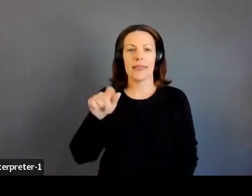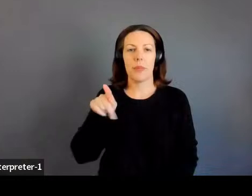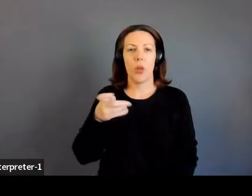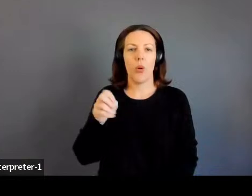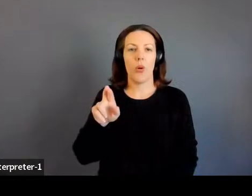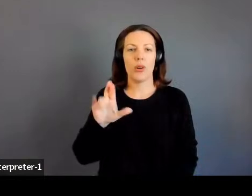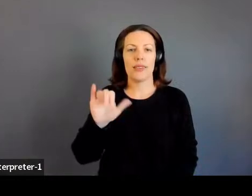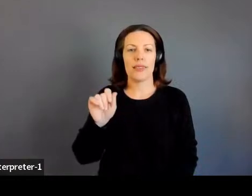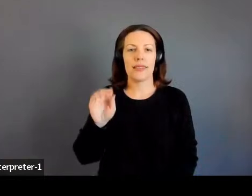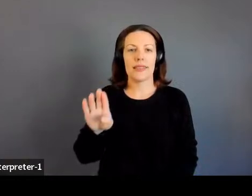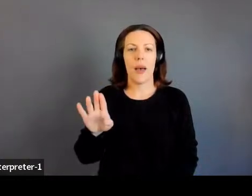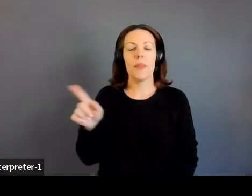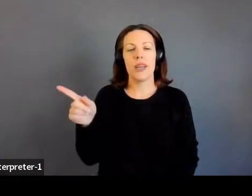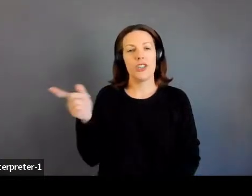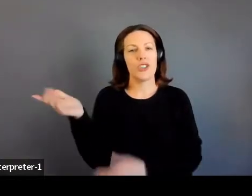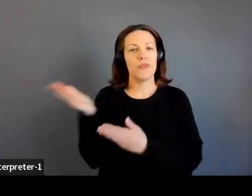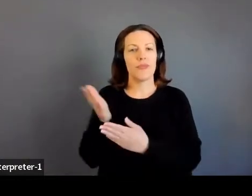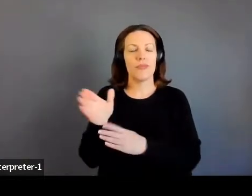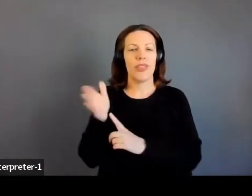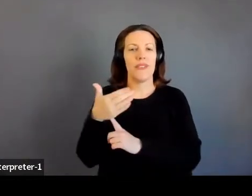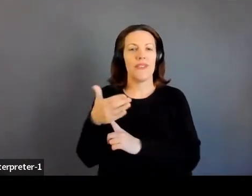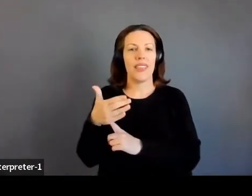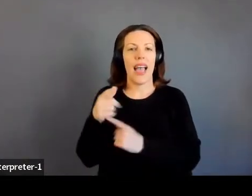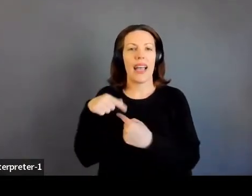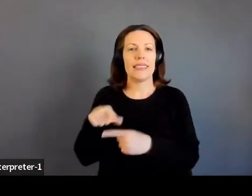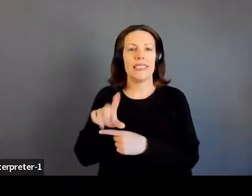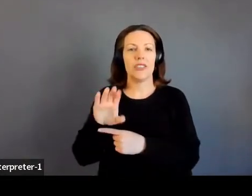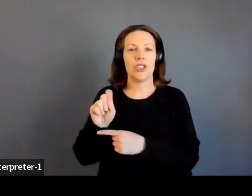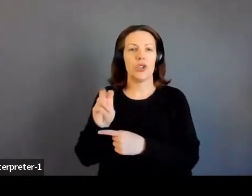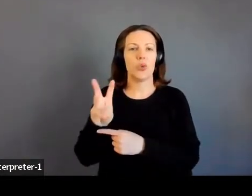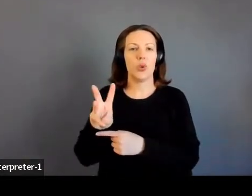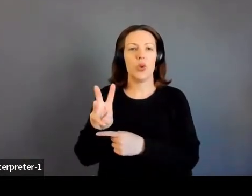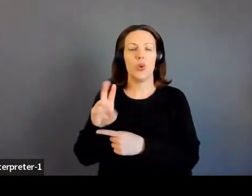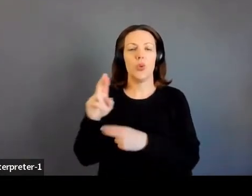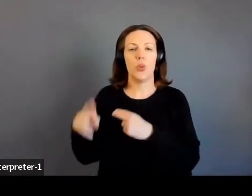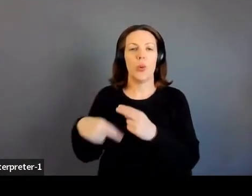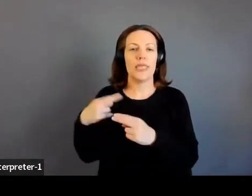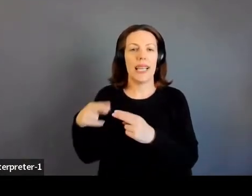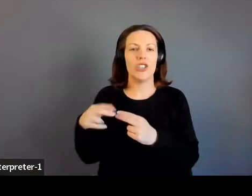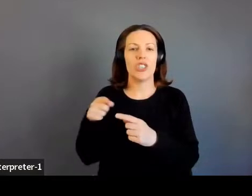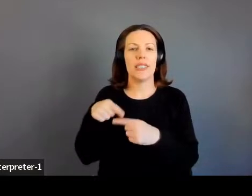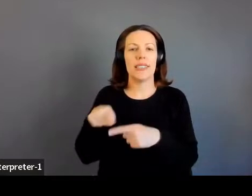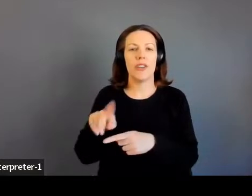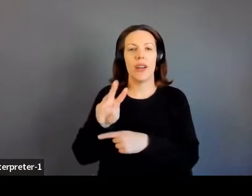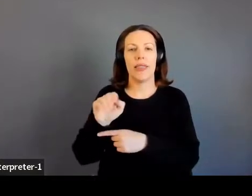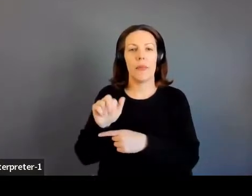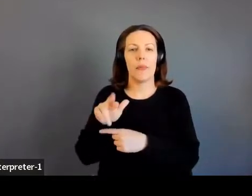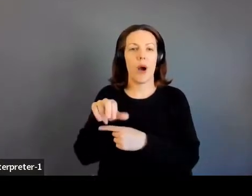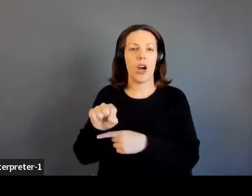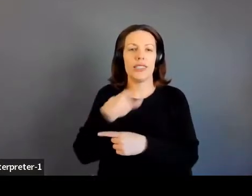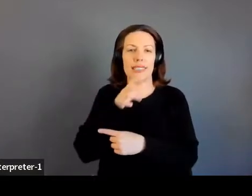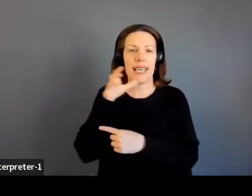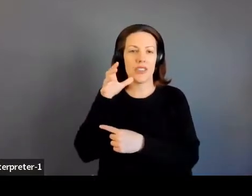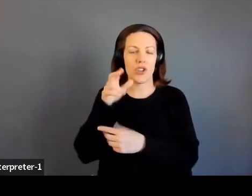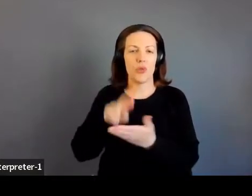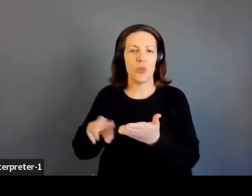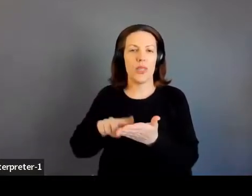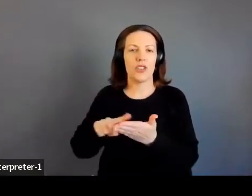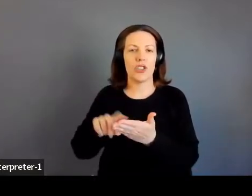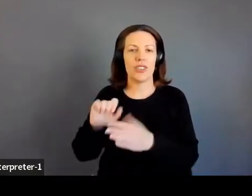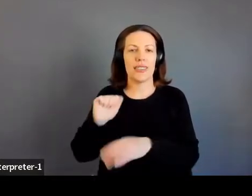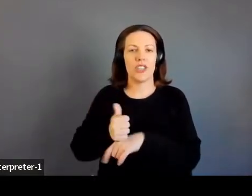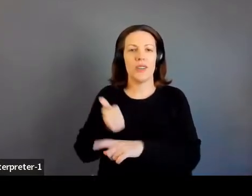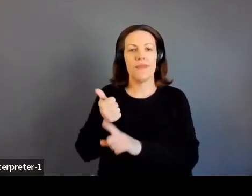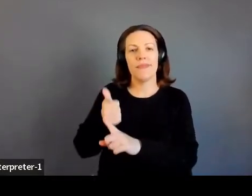esteemed flag she carried during a crew rotation at the Mars Desert Research Station. Kelly lives in Jupiter,